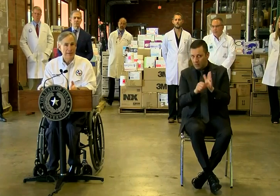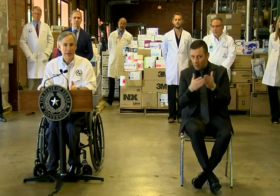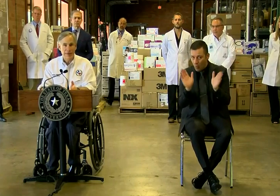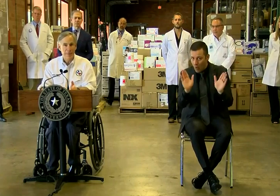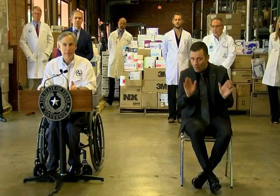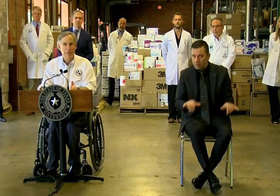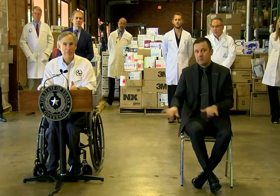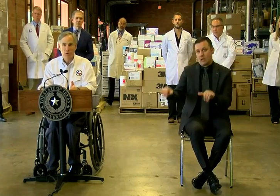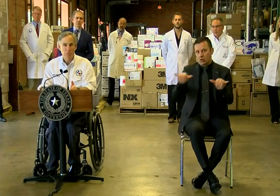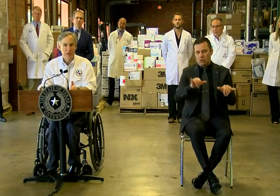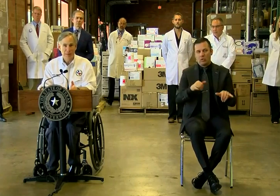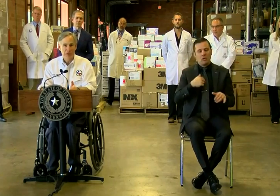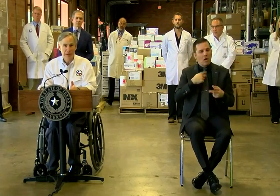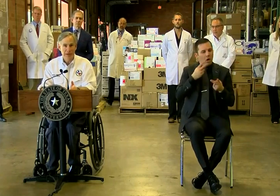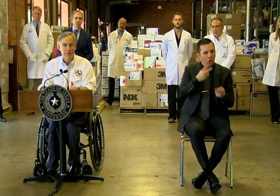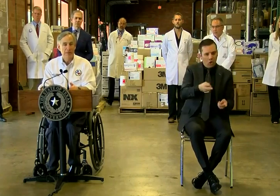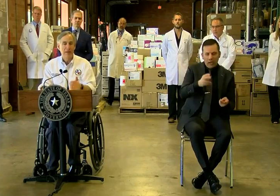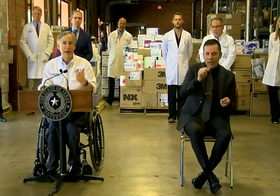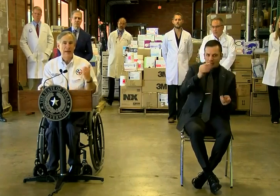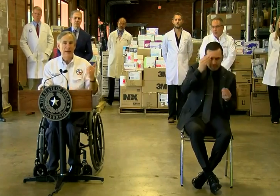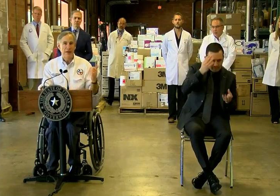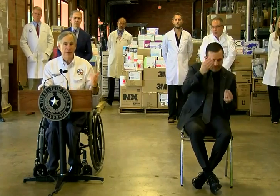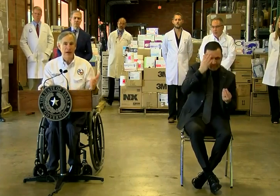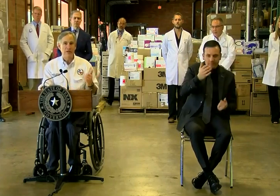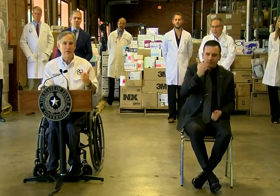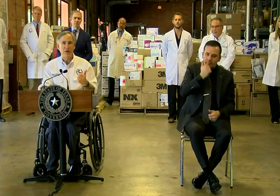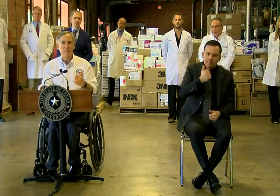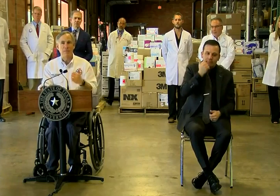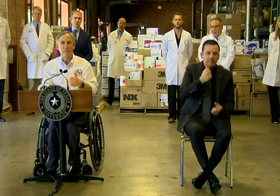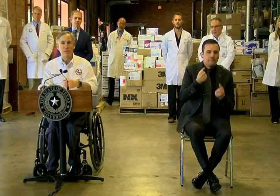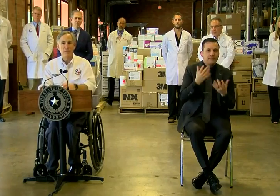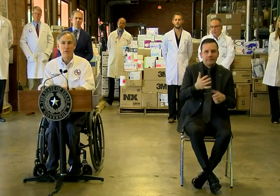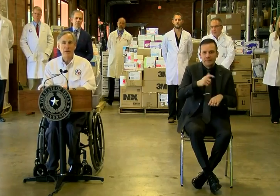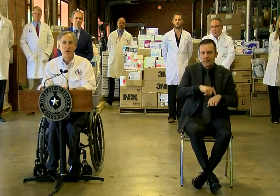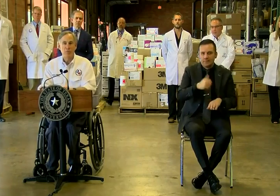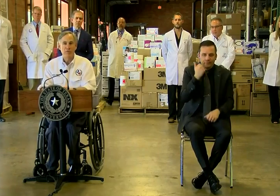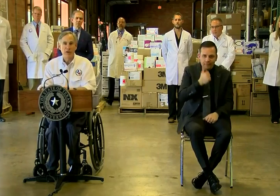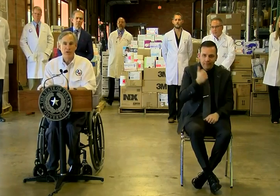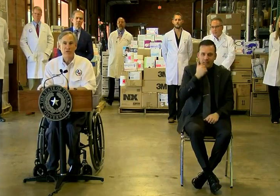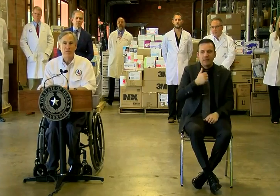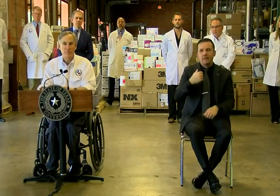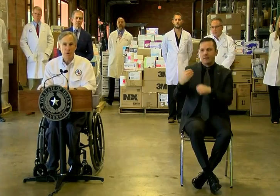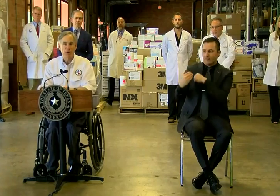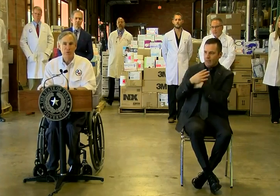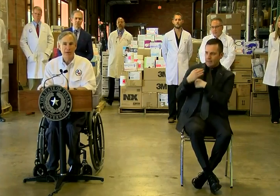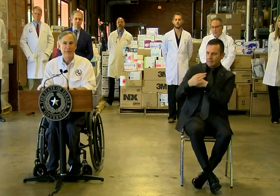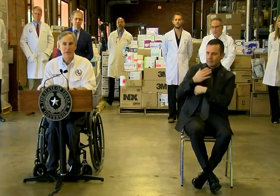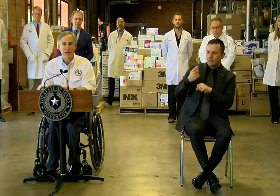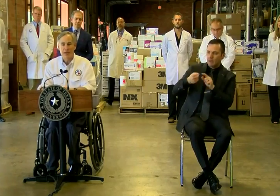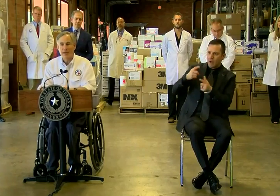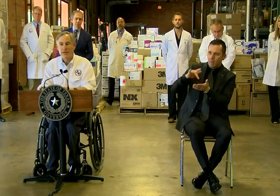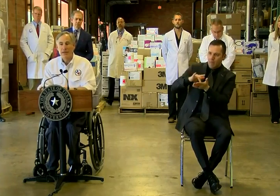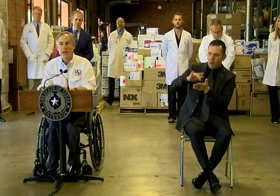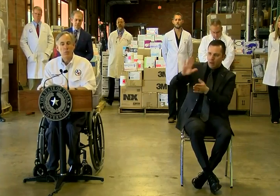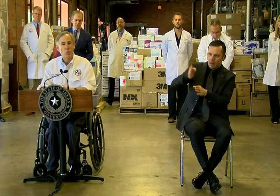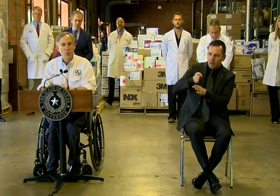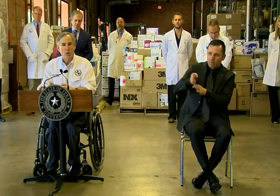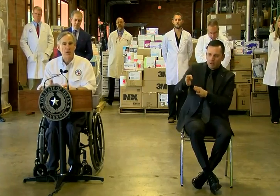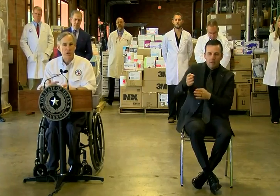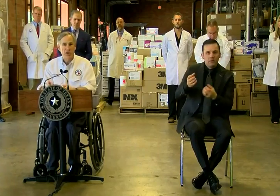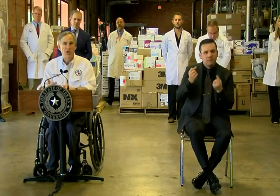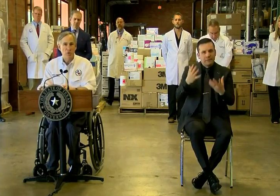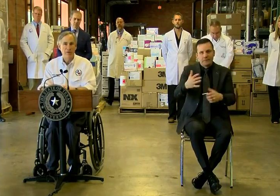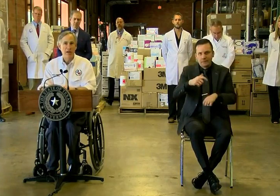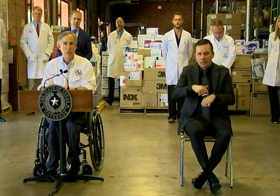look at data multiple times a day. I get advice from the medical profession multiple times a day. And